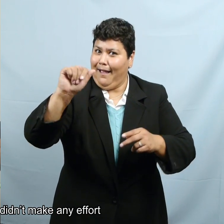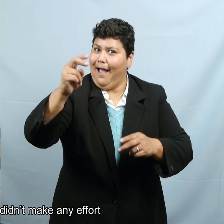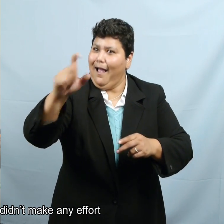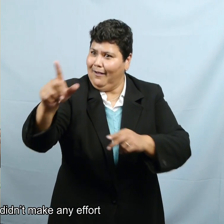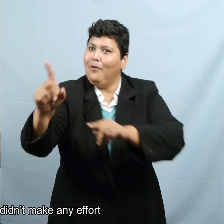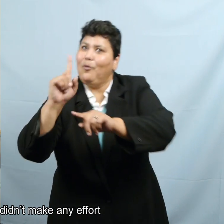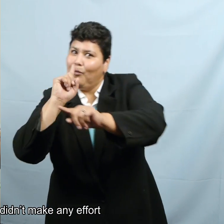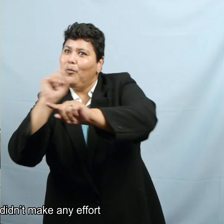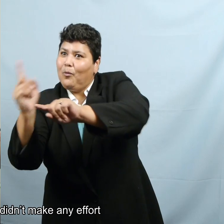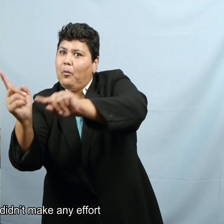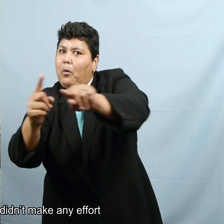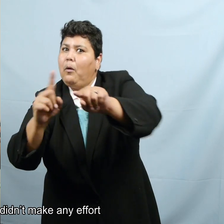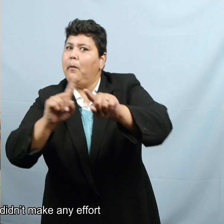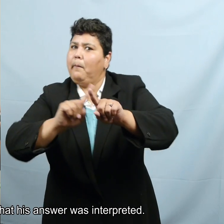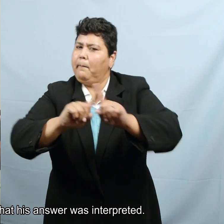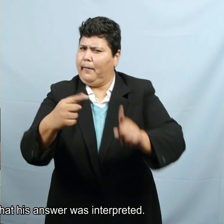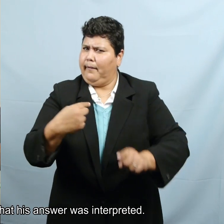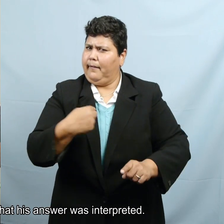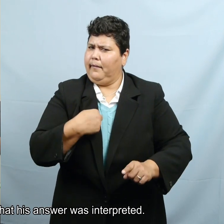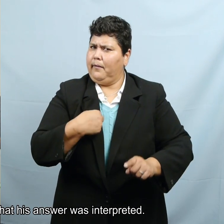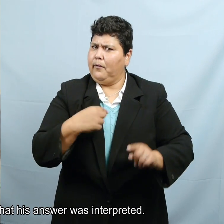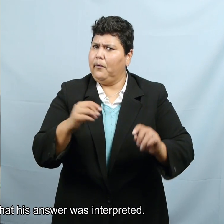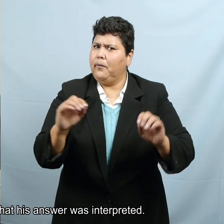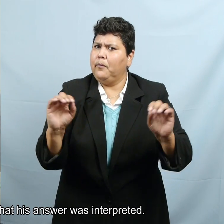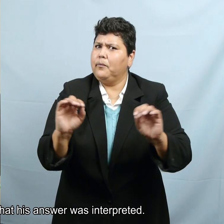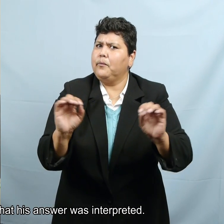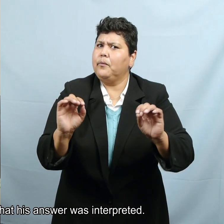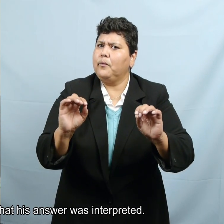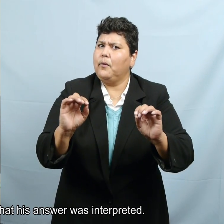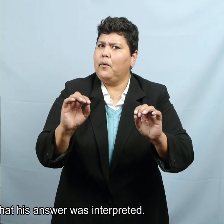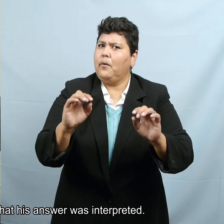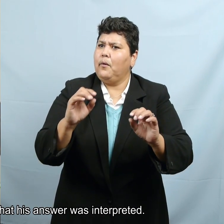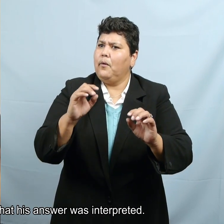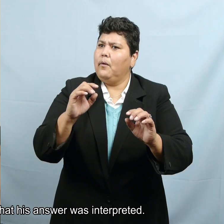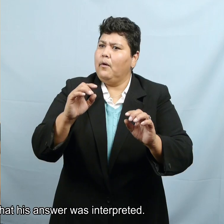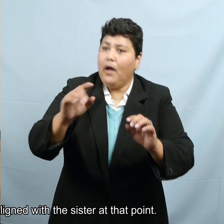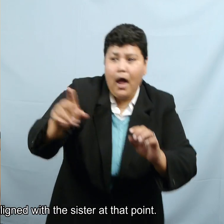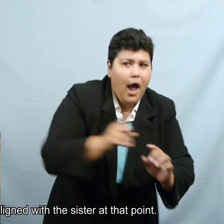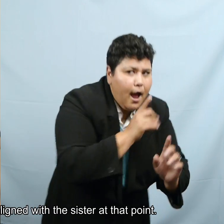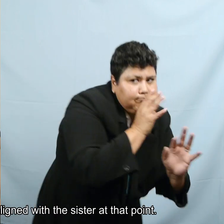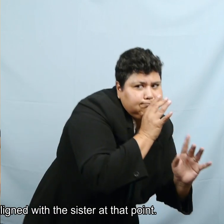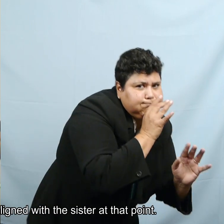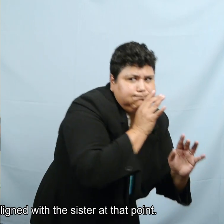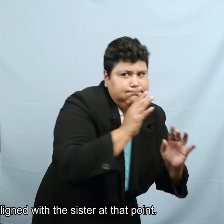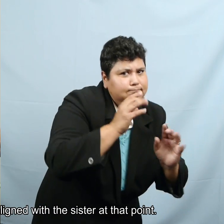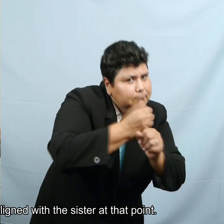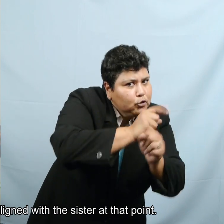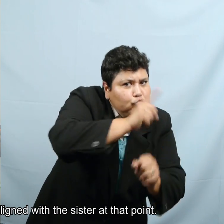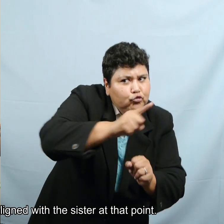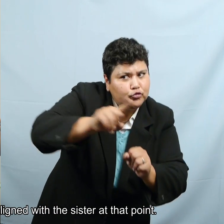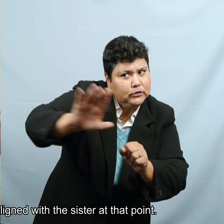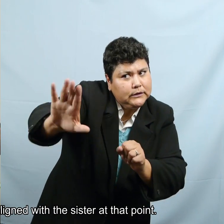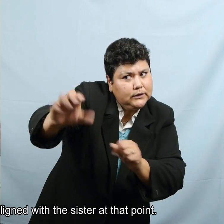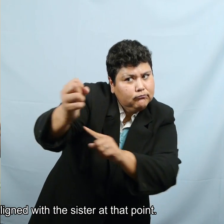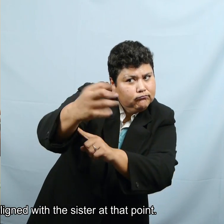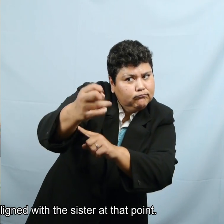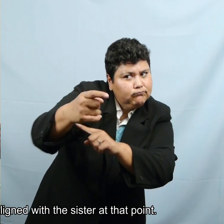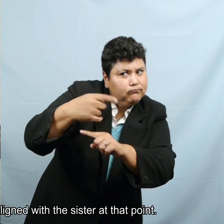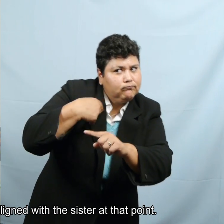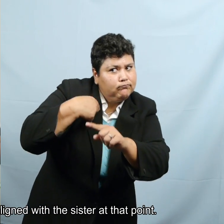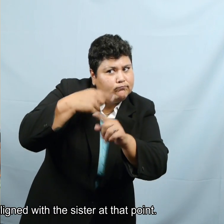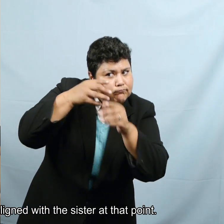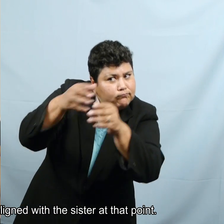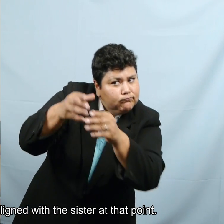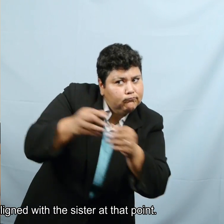yet I didn't make any effort to make sure that his answer was interpreted. I was, again,